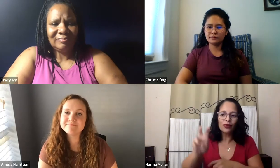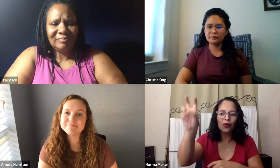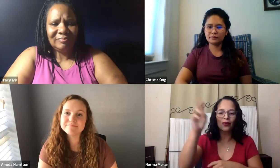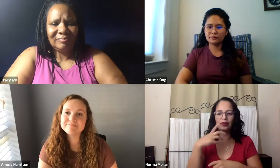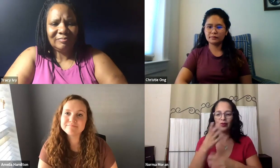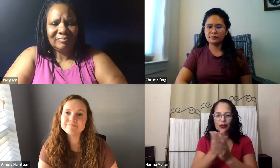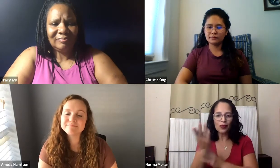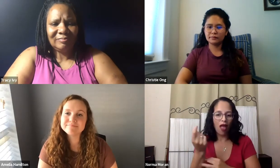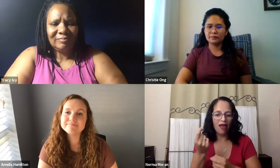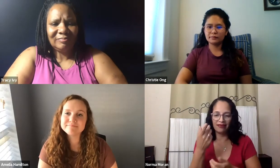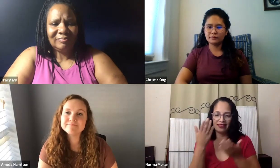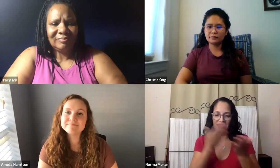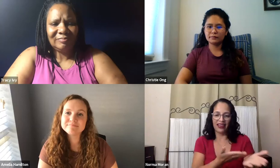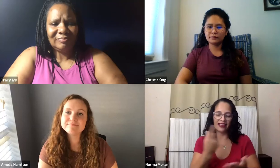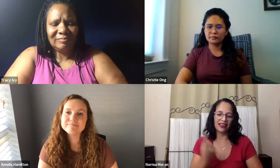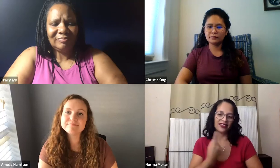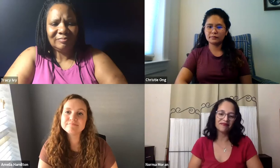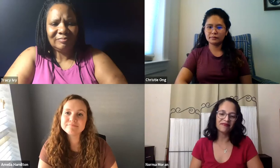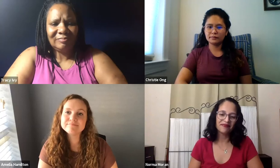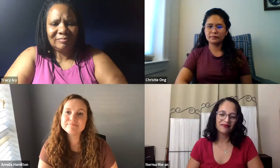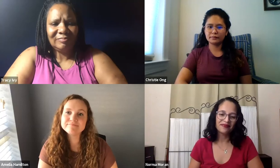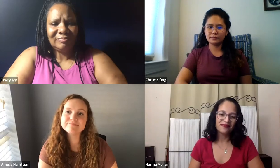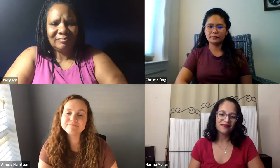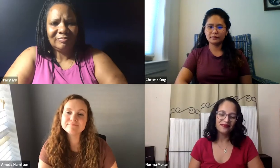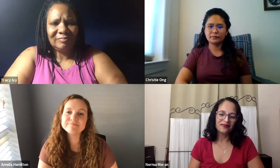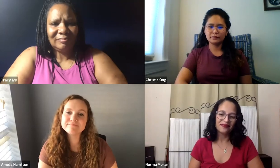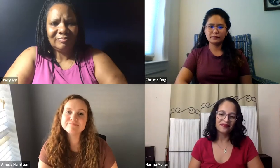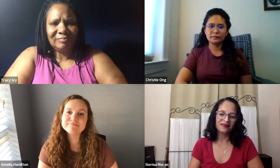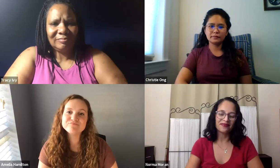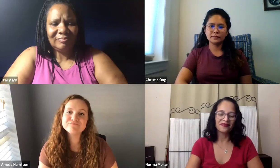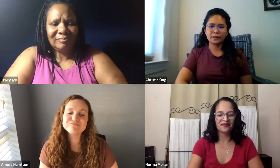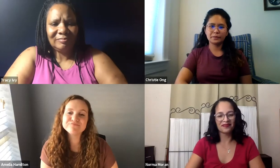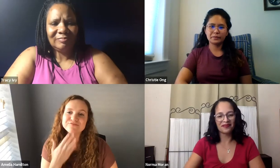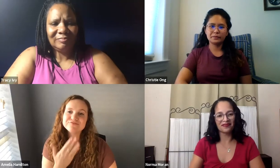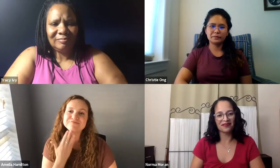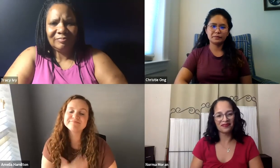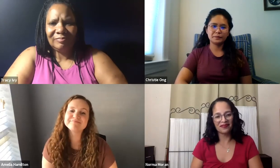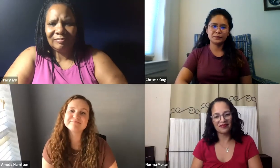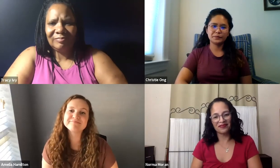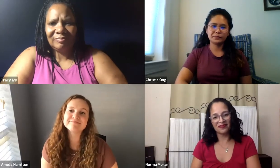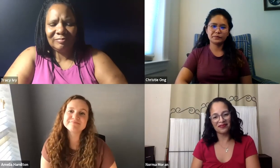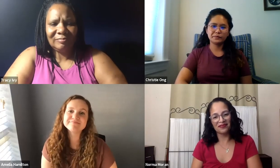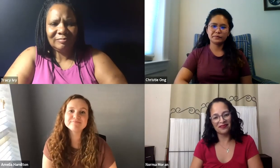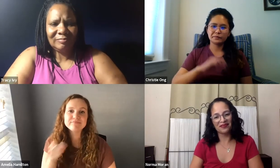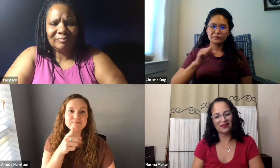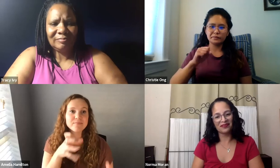I am so happy to be here tonight with you guys and just going on this new journey and I'm realizing that I don't have to go on the journey alone.